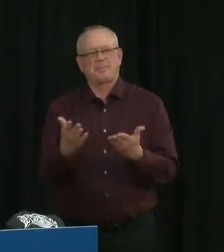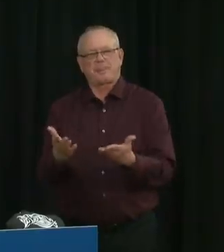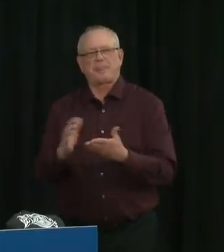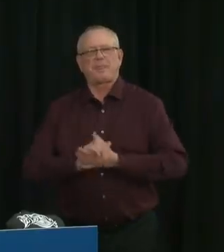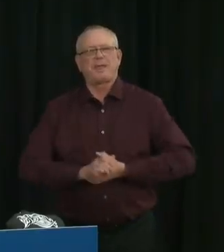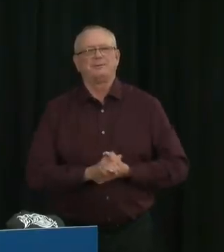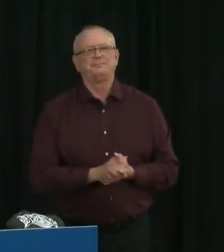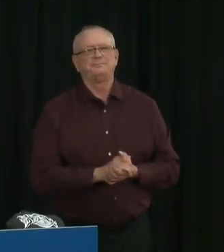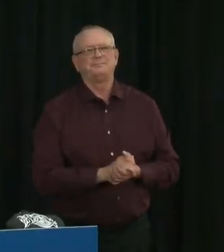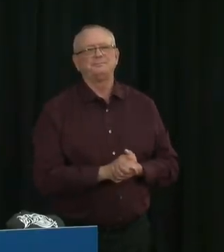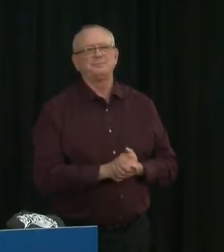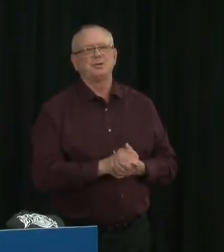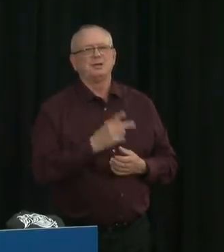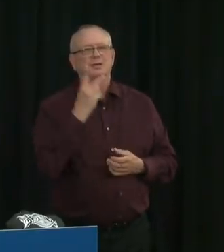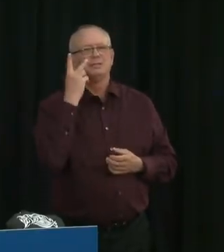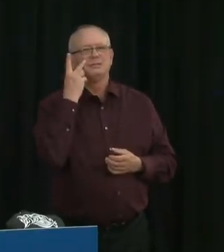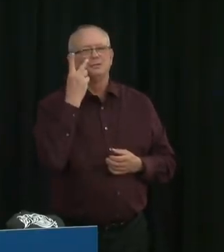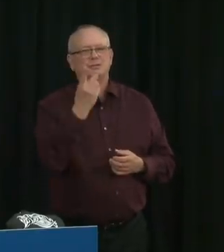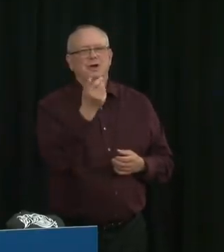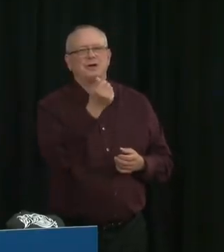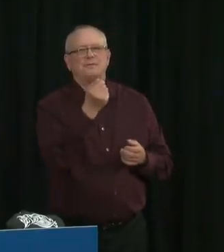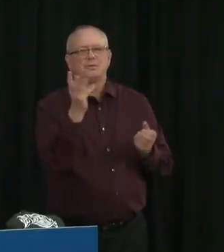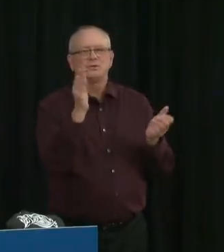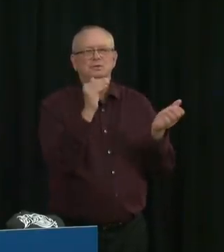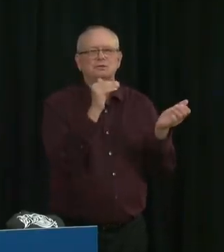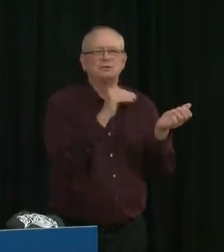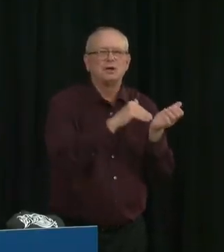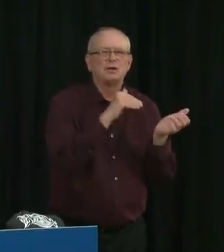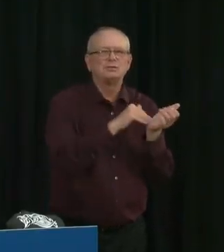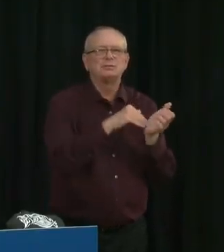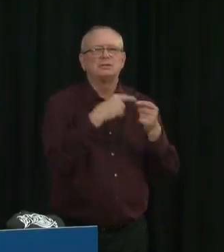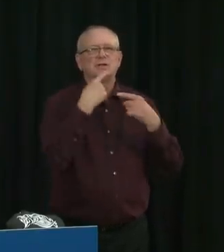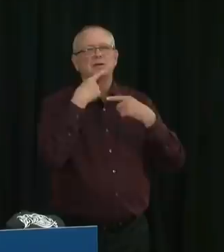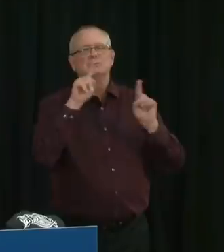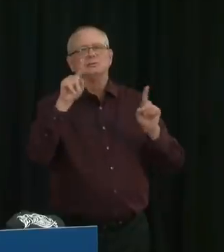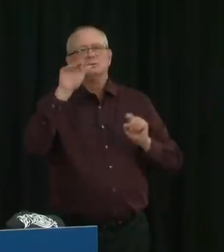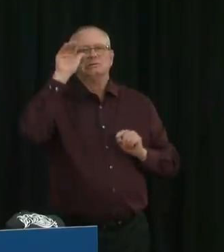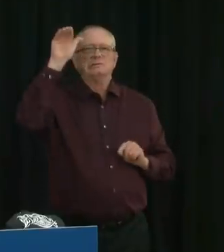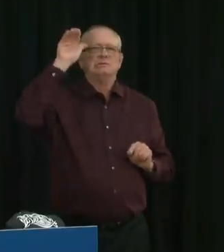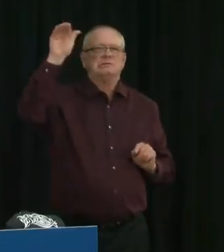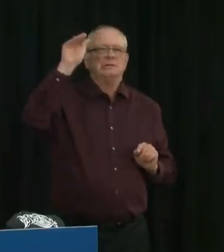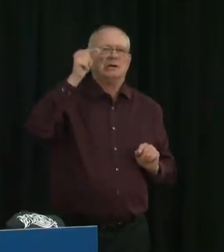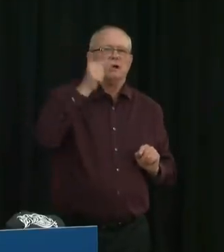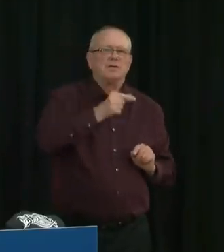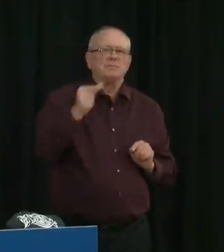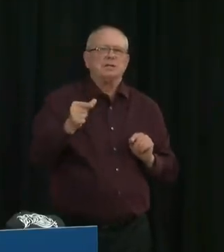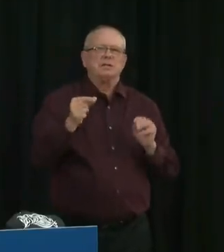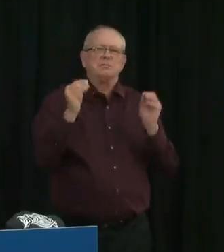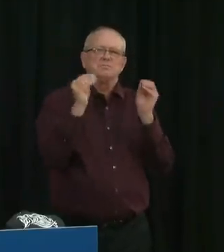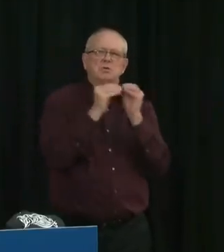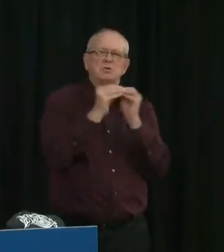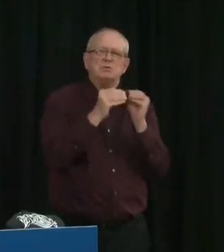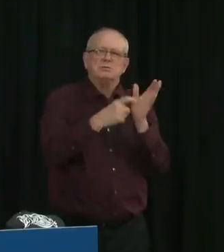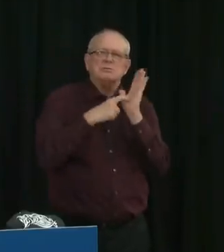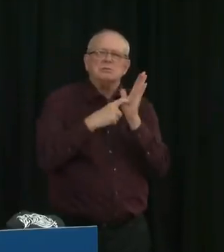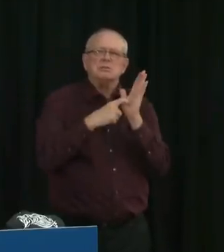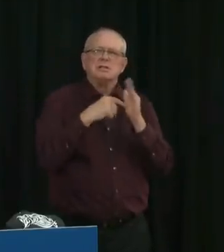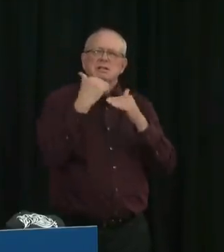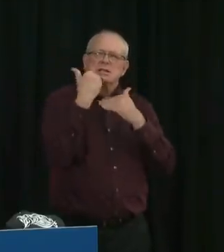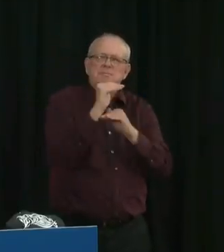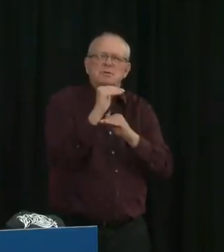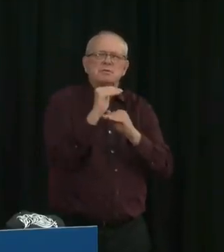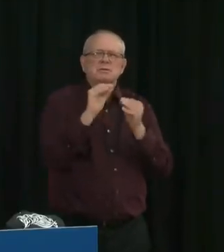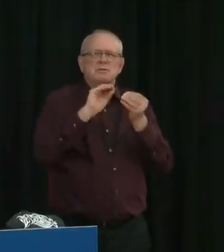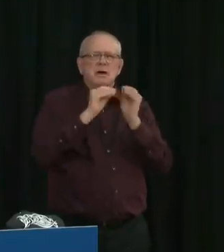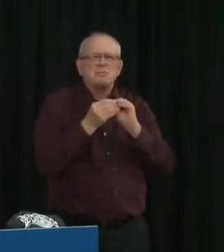Alberta doctors publicly call on the province to immediately mandate and enforce restrictions on gatherings as well as on places where you can't wear masks